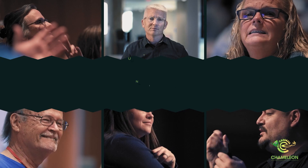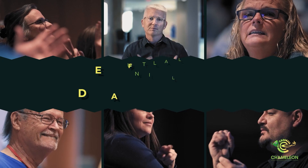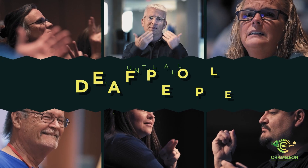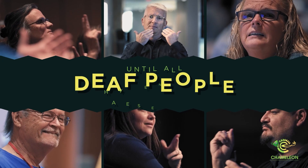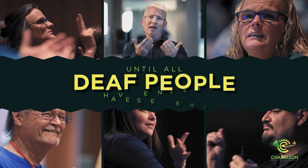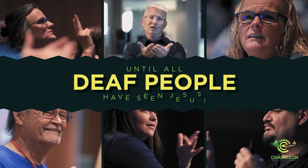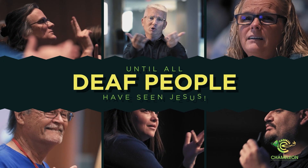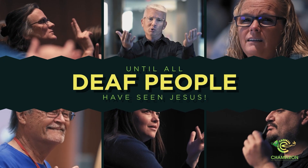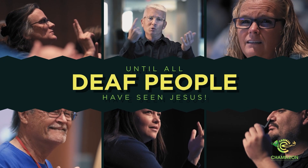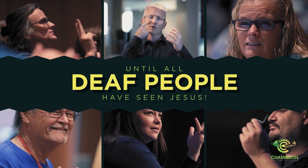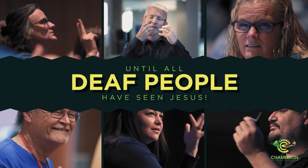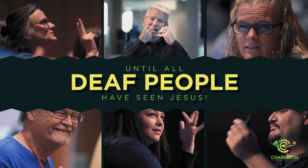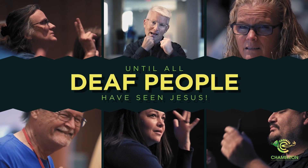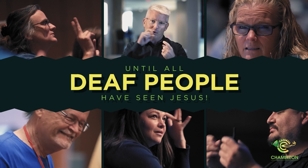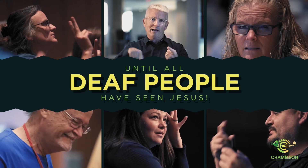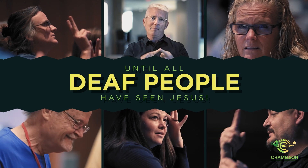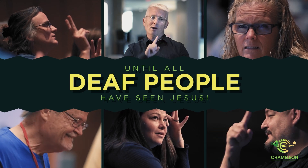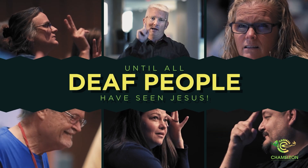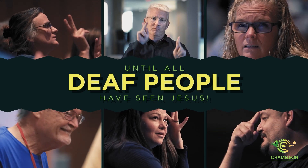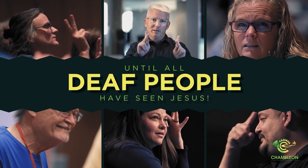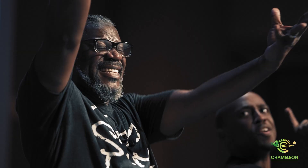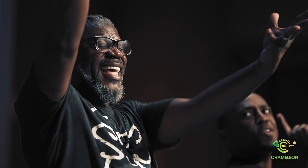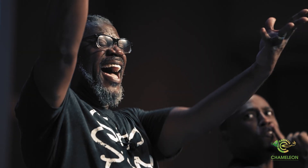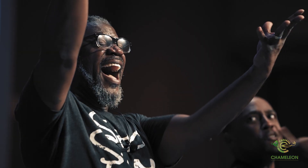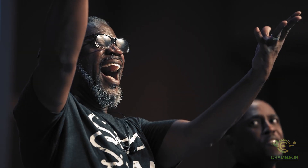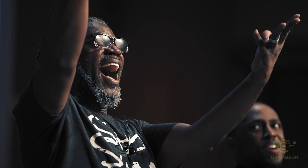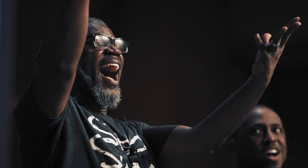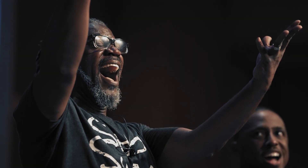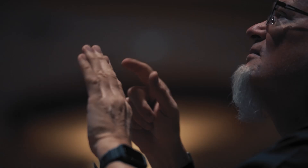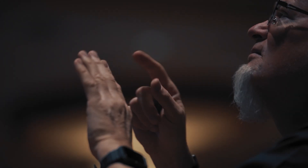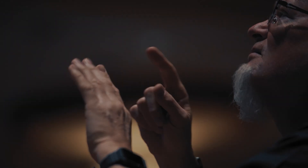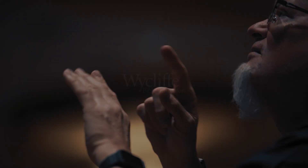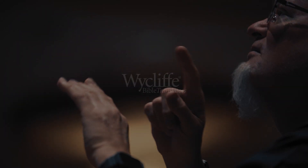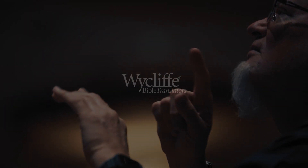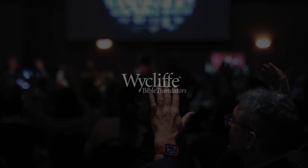have the full Word of God on display. We won't stop until all deaf people have seen Jesus